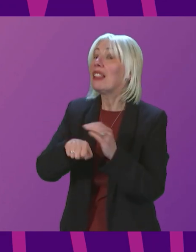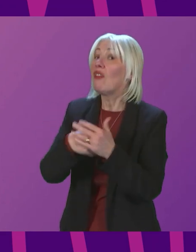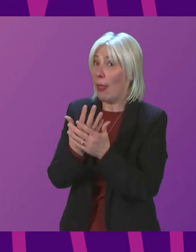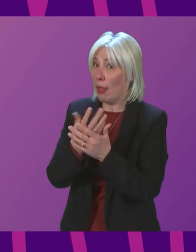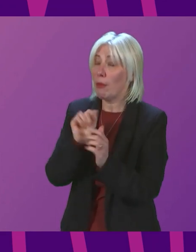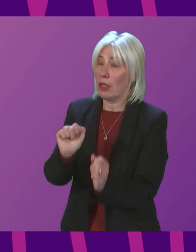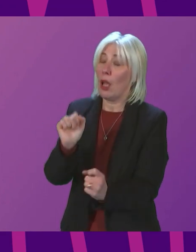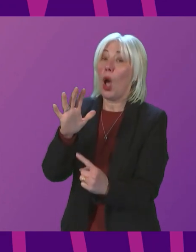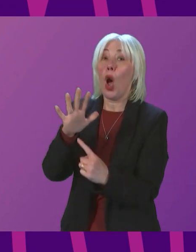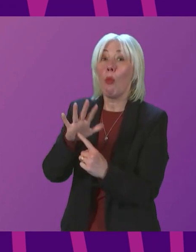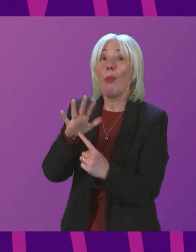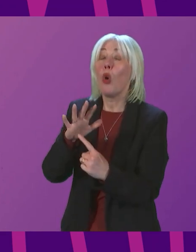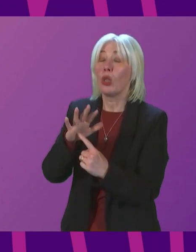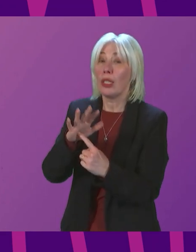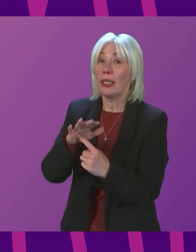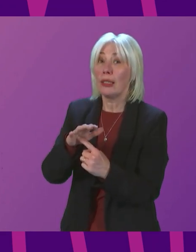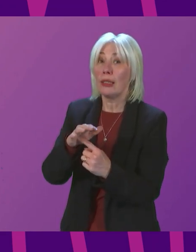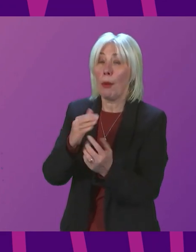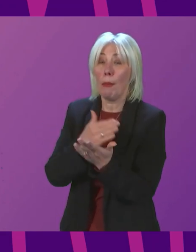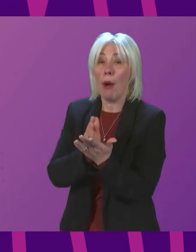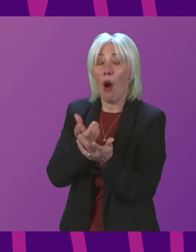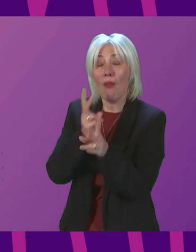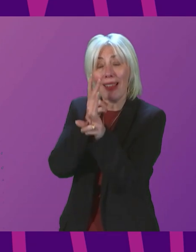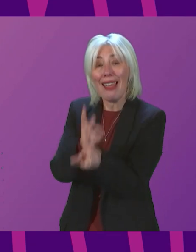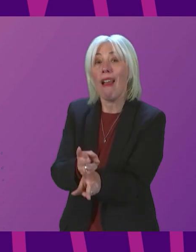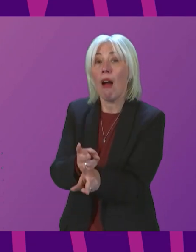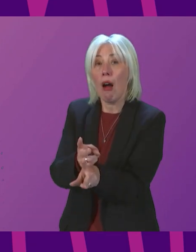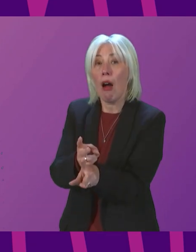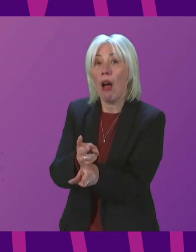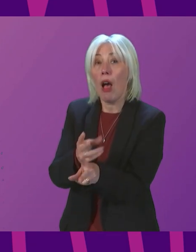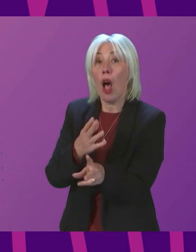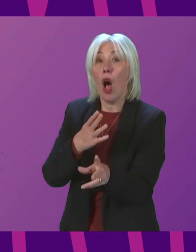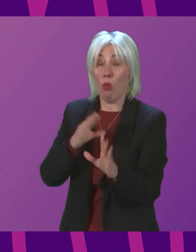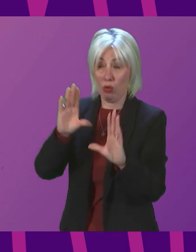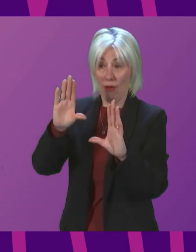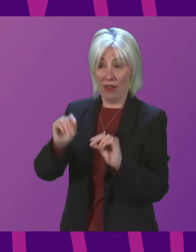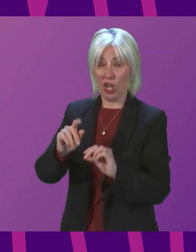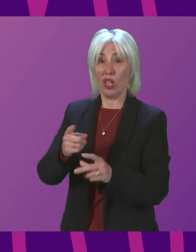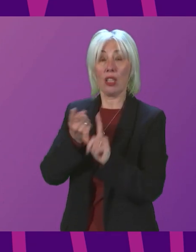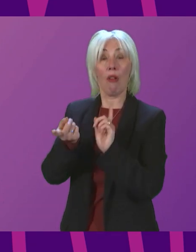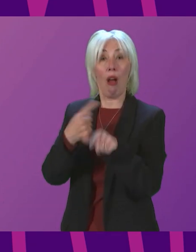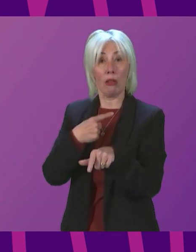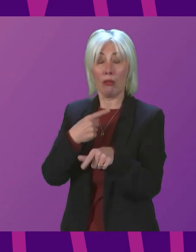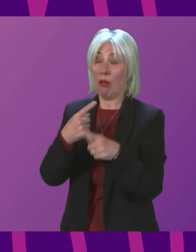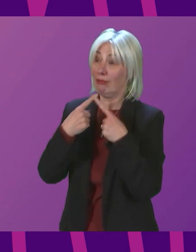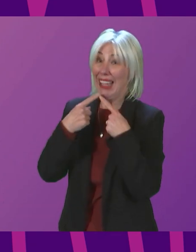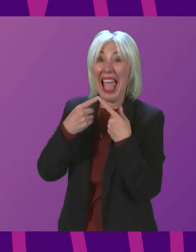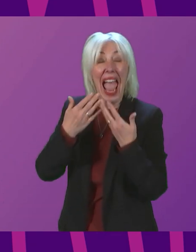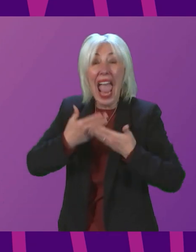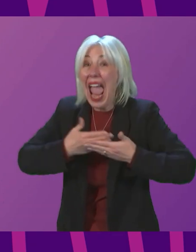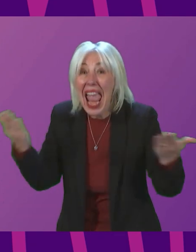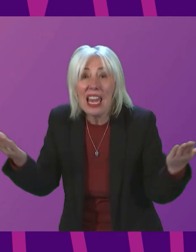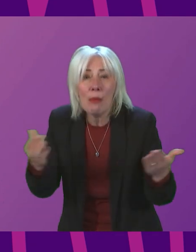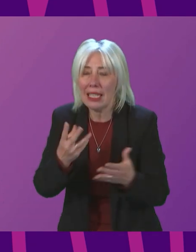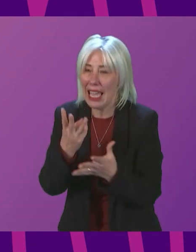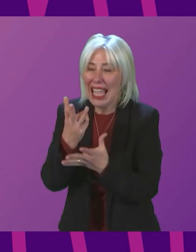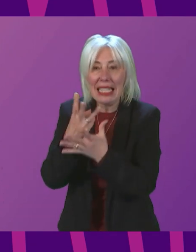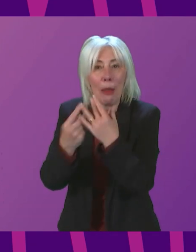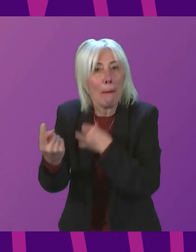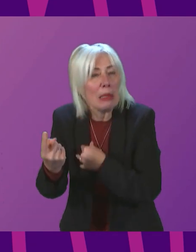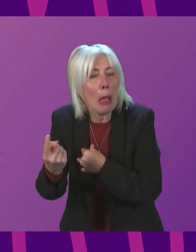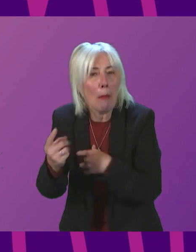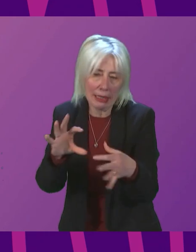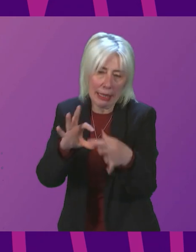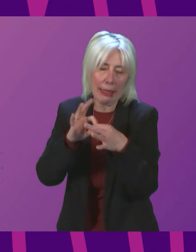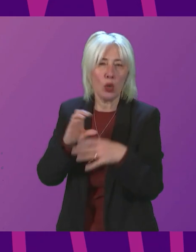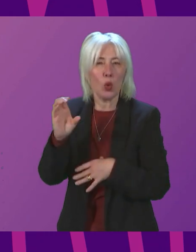So, this is a really important area of care. And I would want to end this answer with a very strong message to anybody who has symptoms indicative